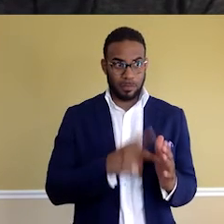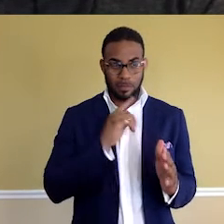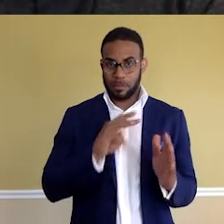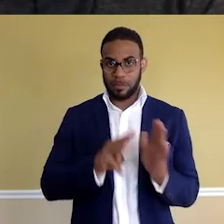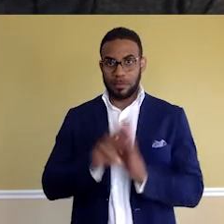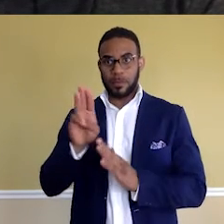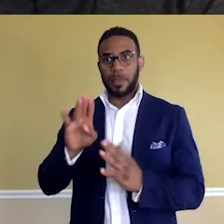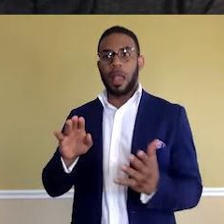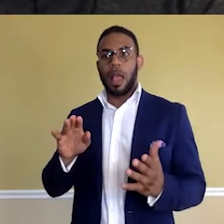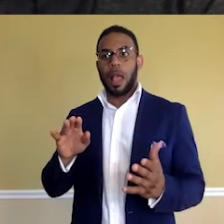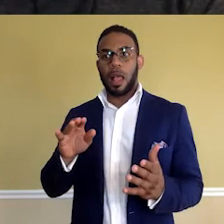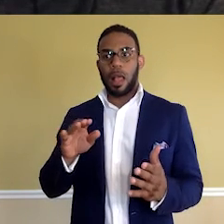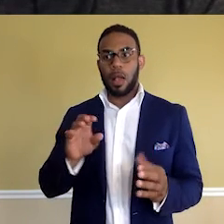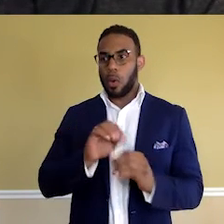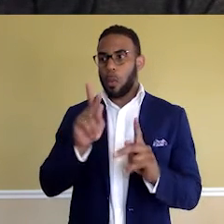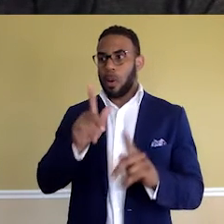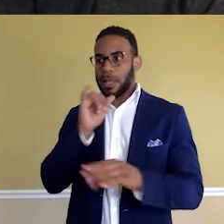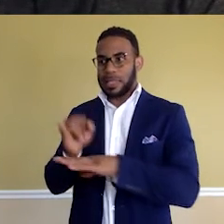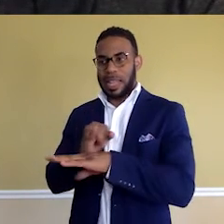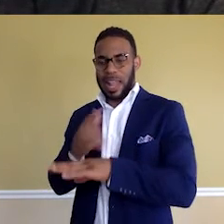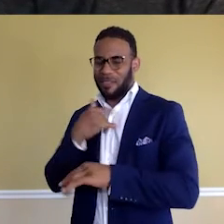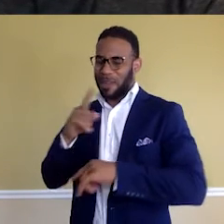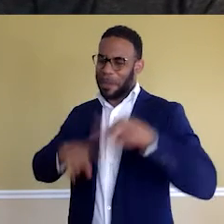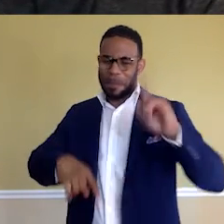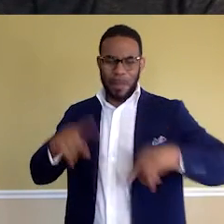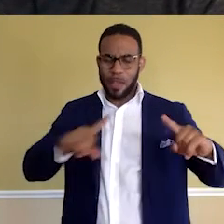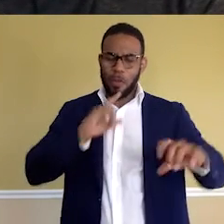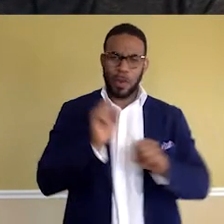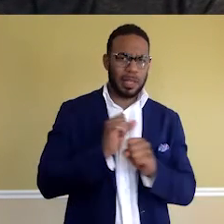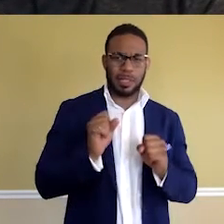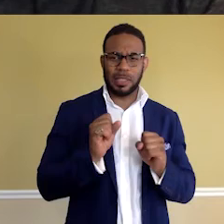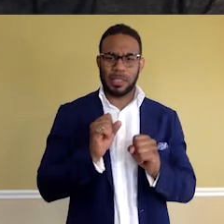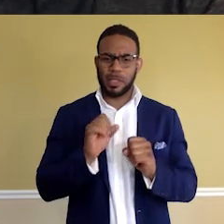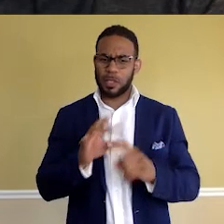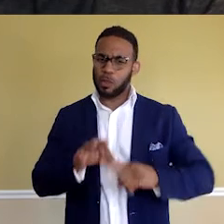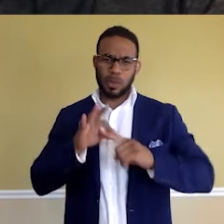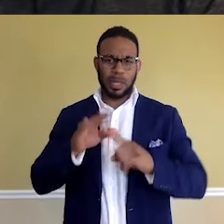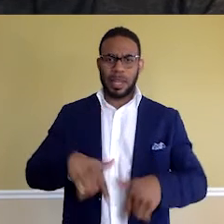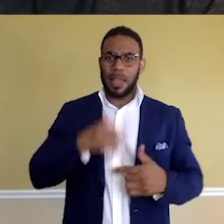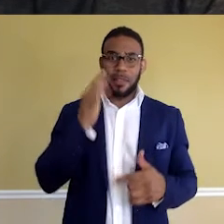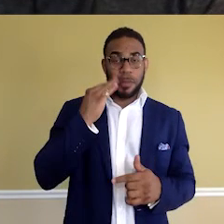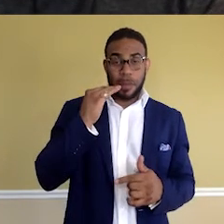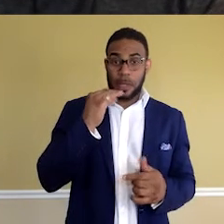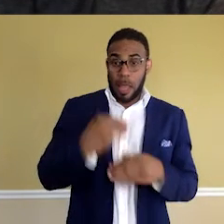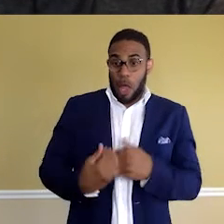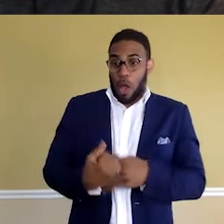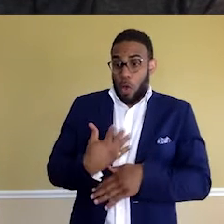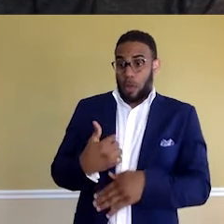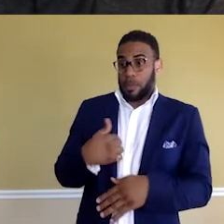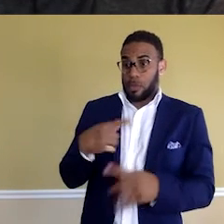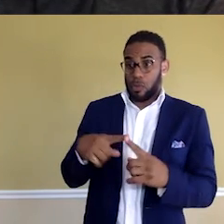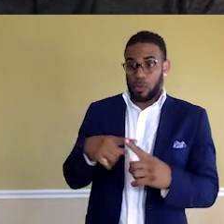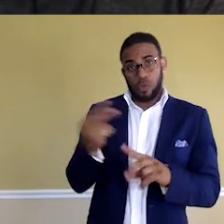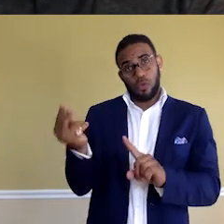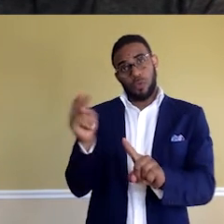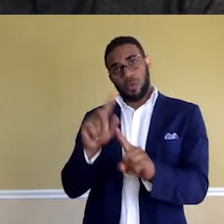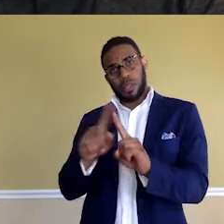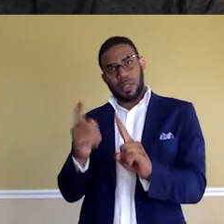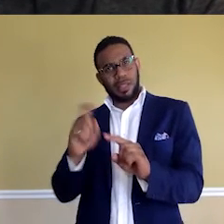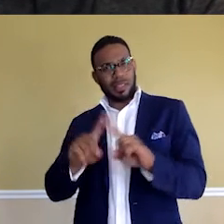I've had a myriad of really unique life experiences that causes me to view things probably from a